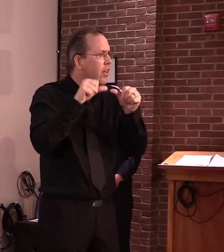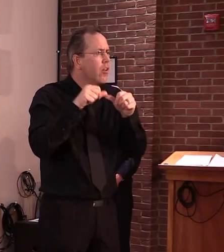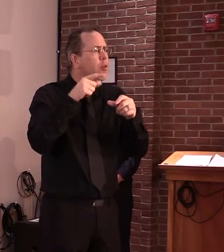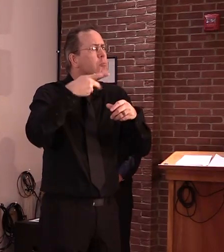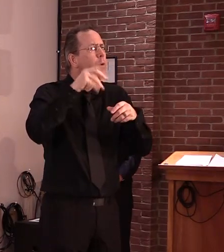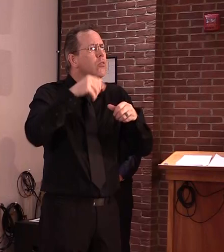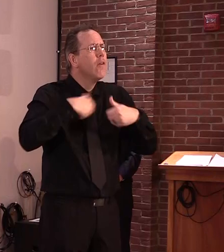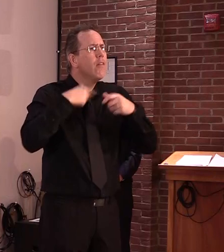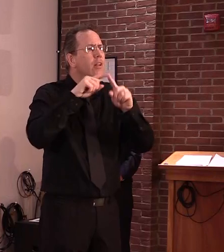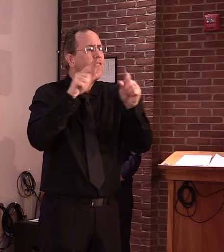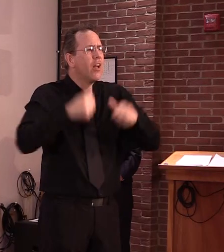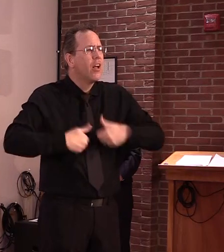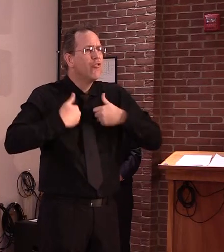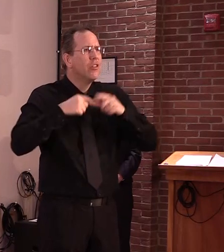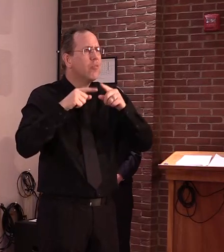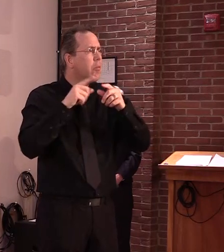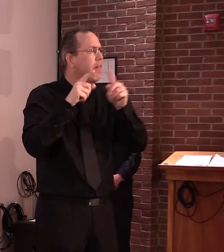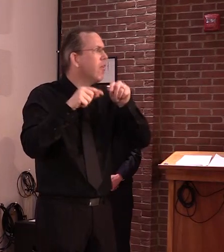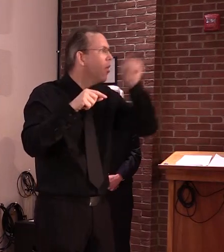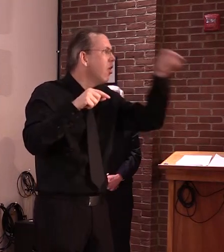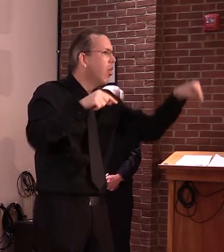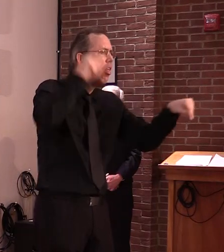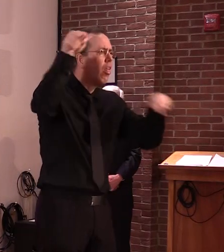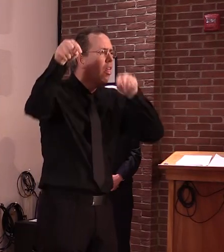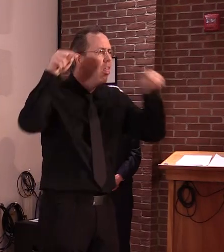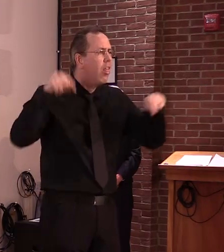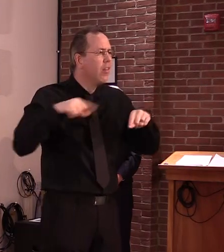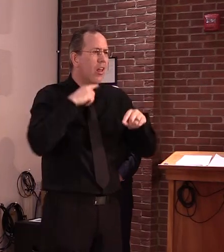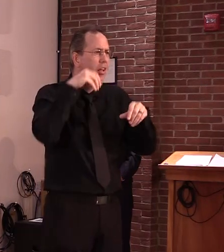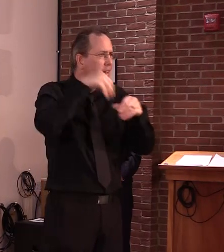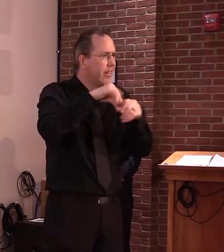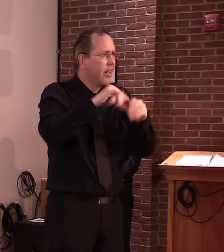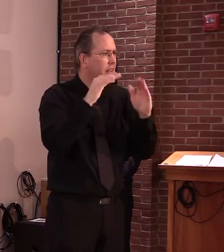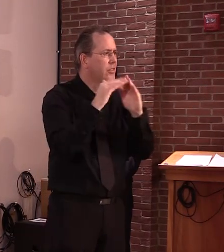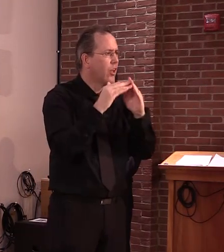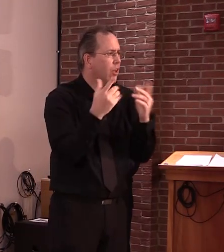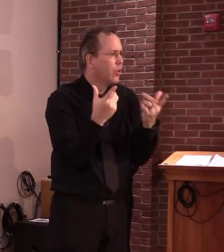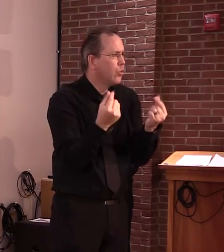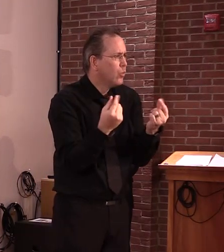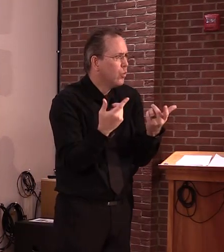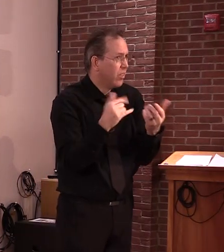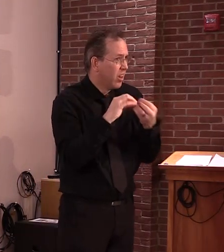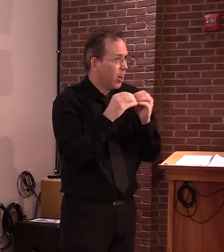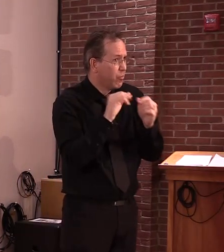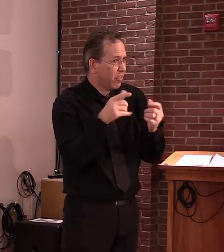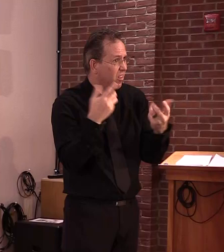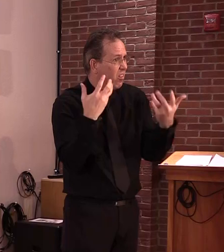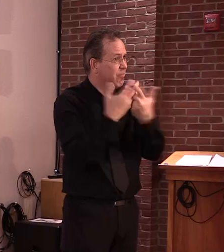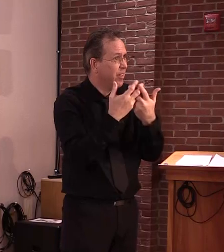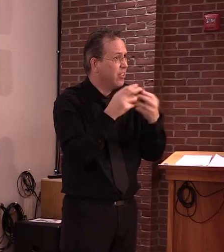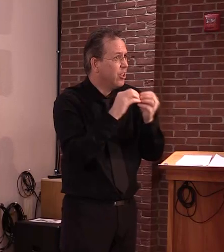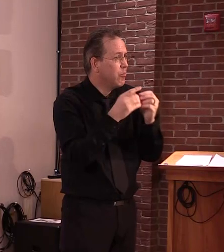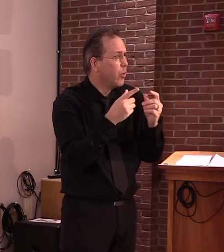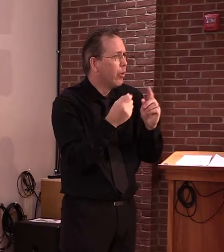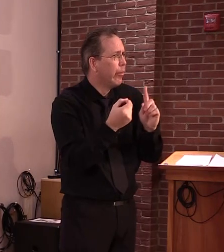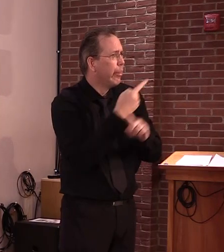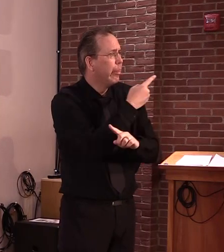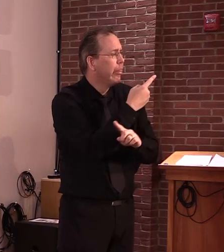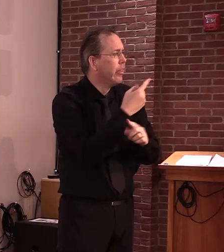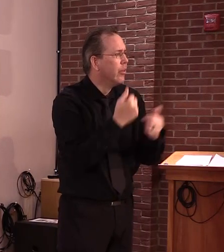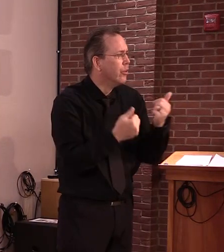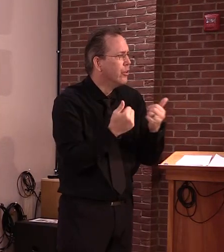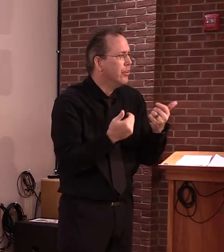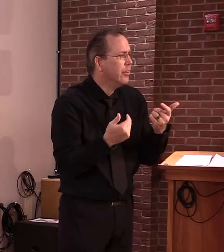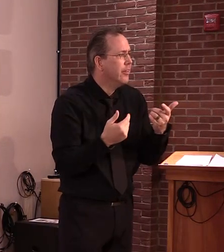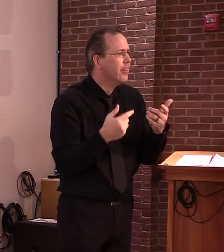and I believe Berkshire and maybe Montgomery aren't showing any cases. So